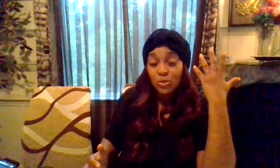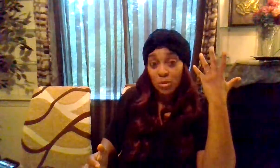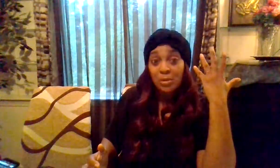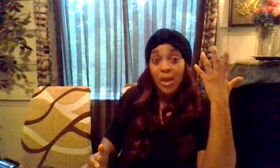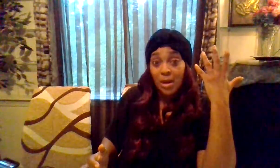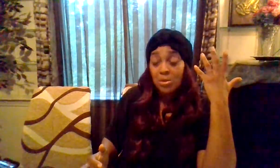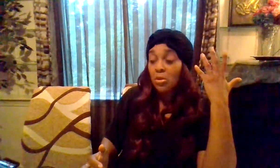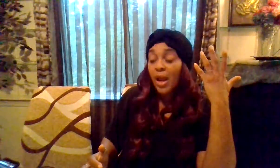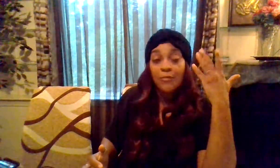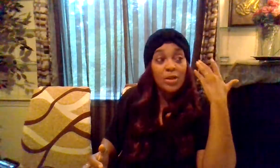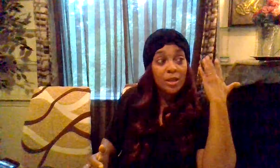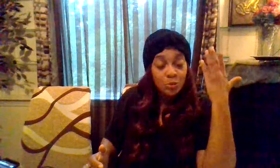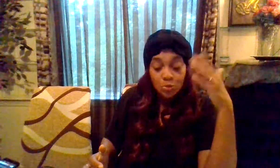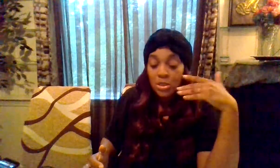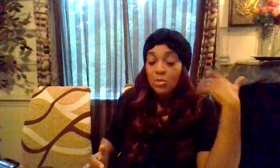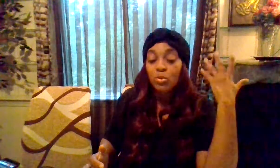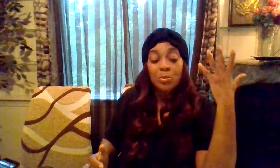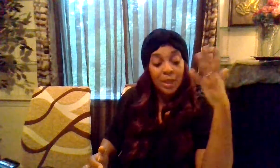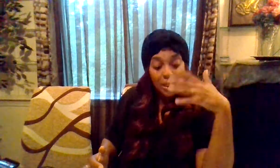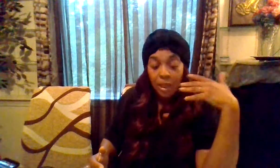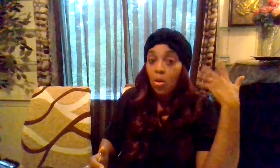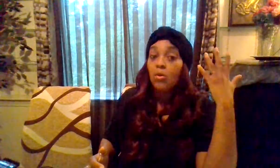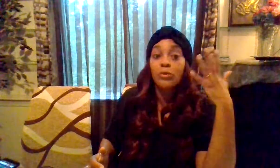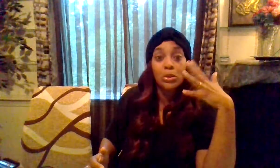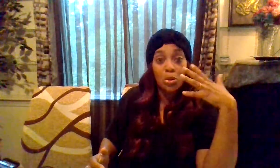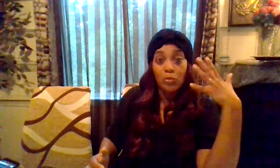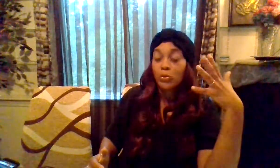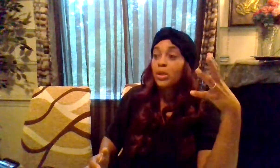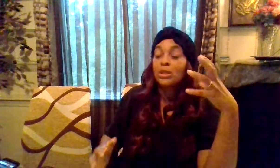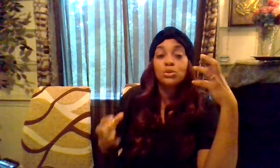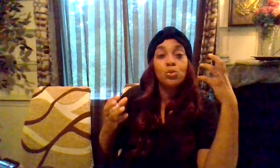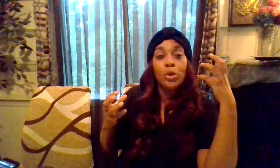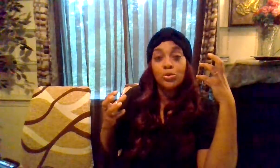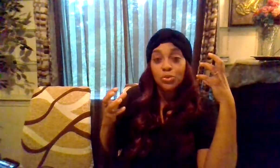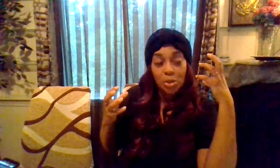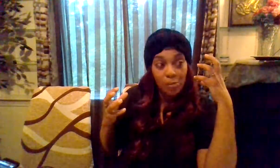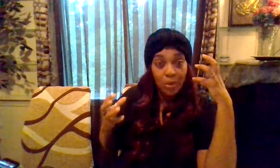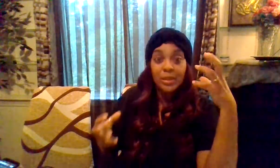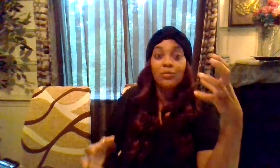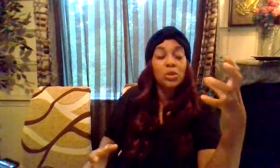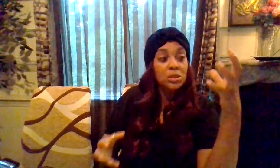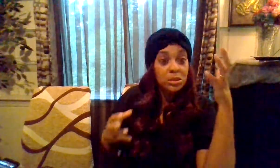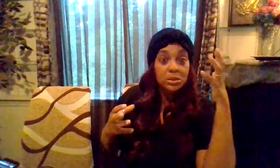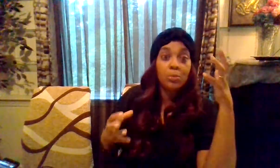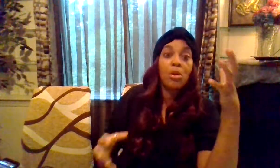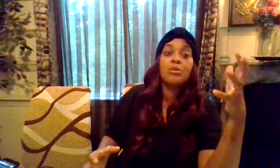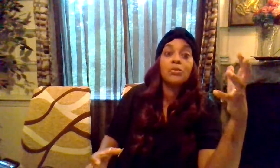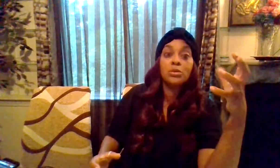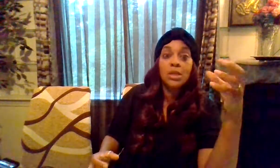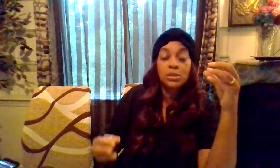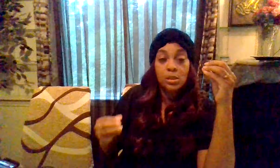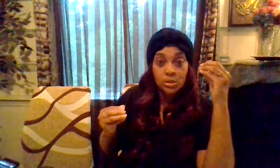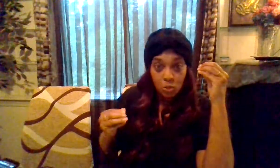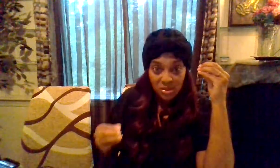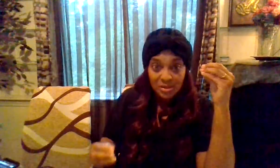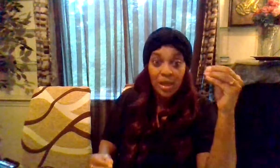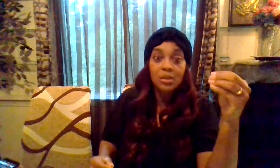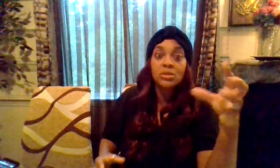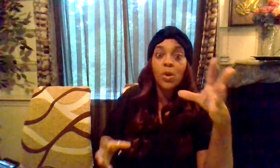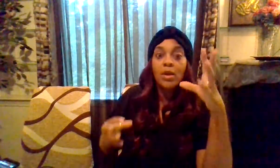it's really bad in your life and that you keep replaying it over and over again to where you start believing this is a part of your destiny it's going to stay this way